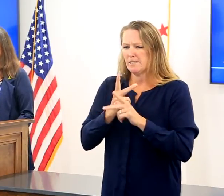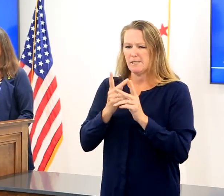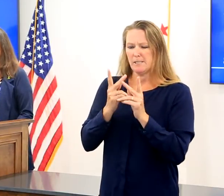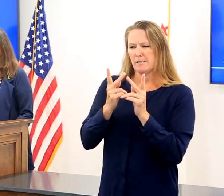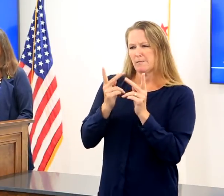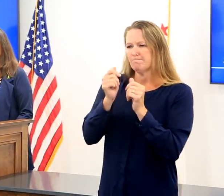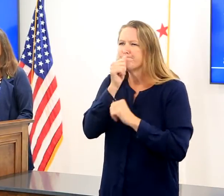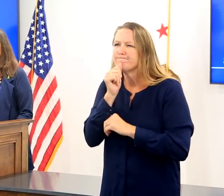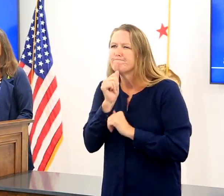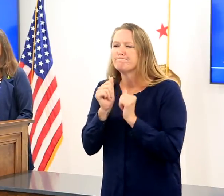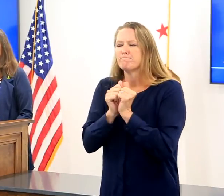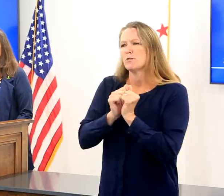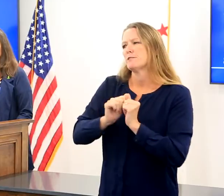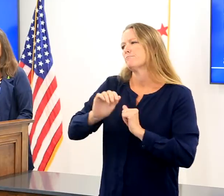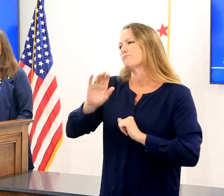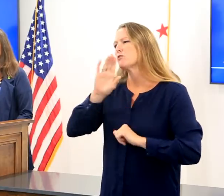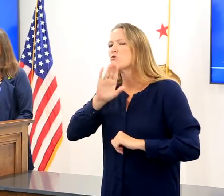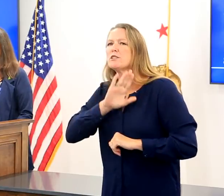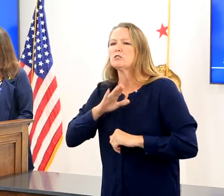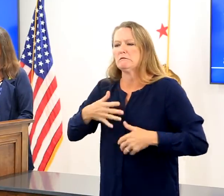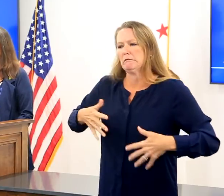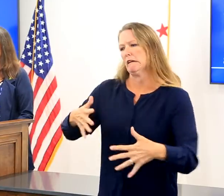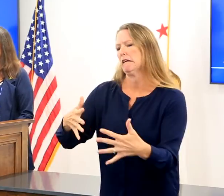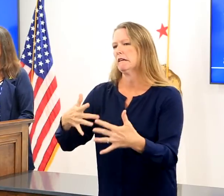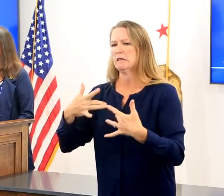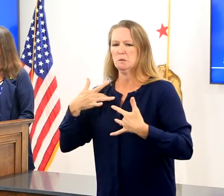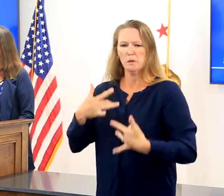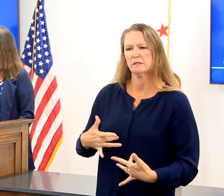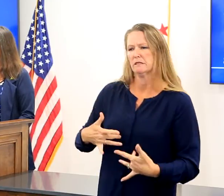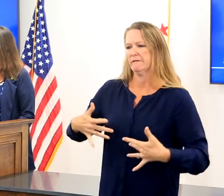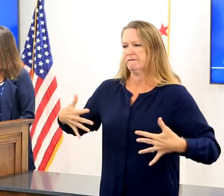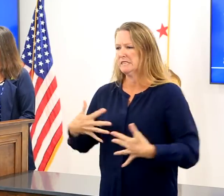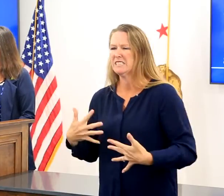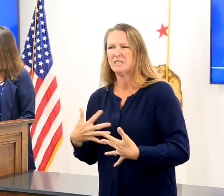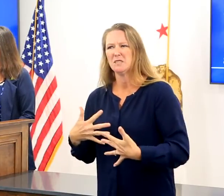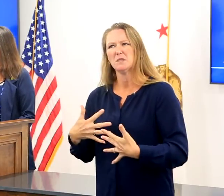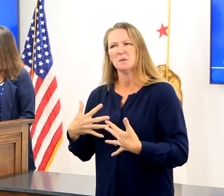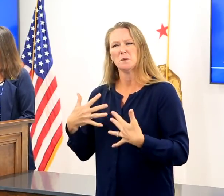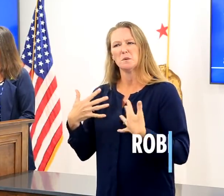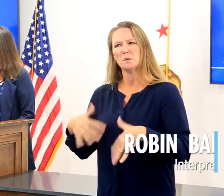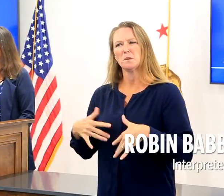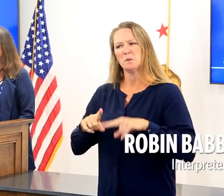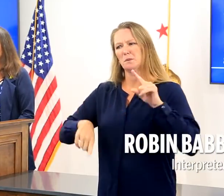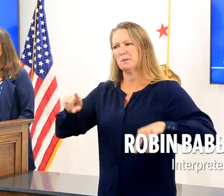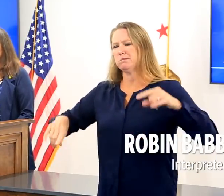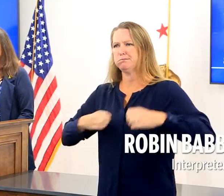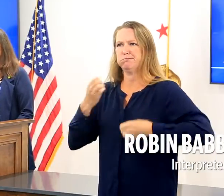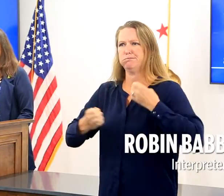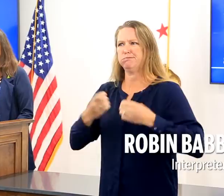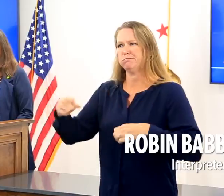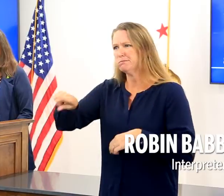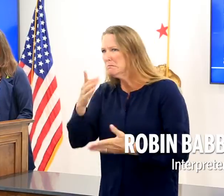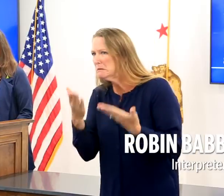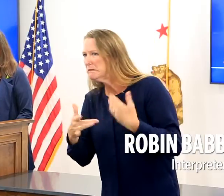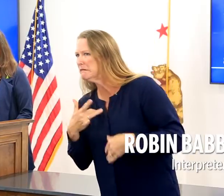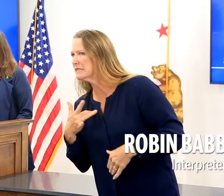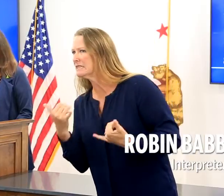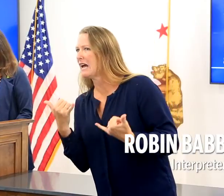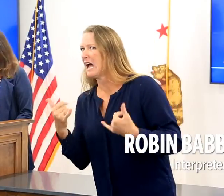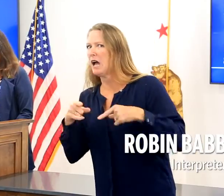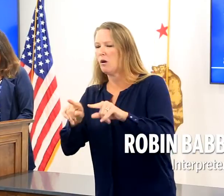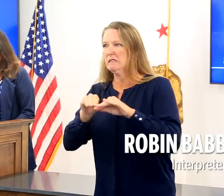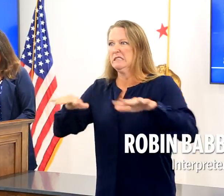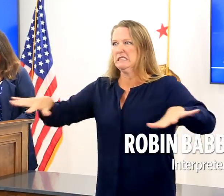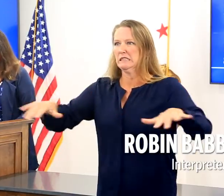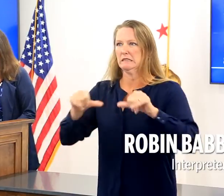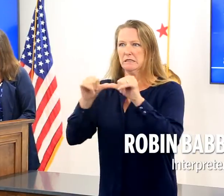fear, the anger, the depression that many of you may be feeling as the pandemic continues. I want to start with talking about our kids.